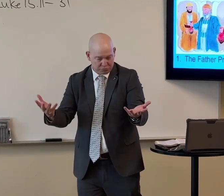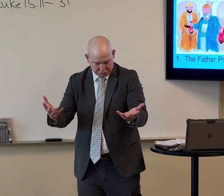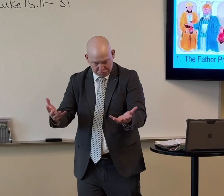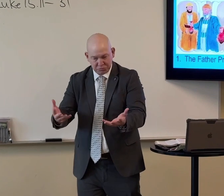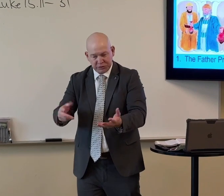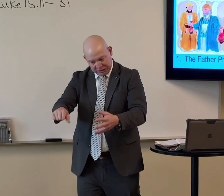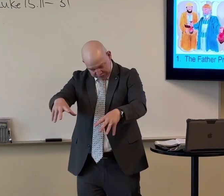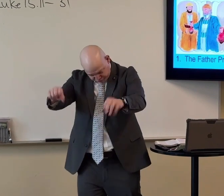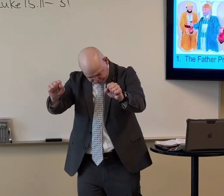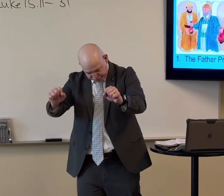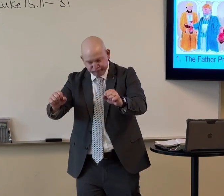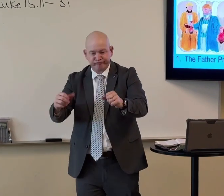whatever.